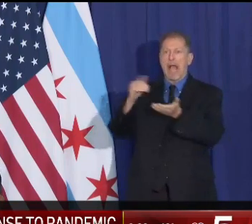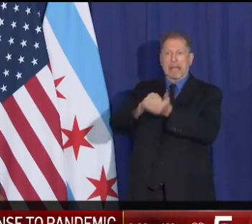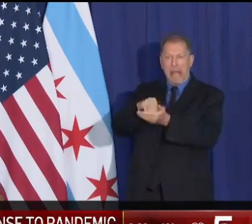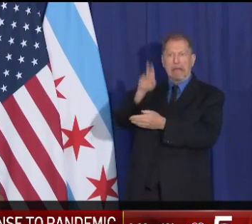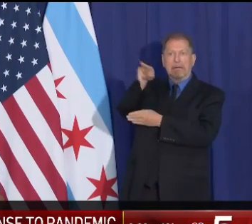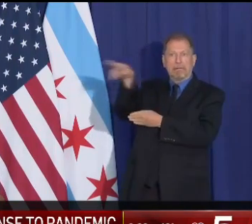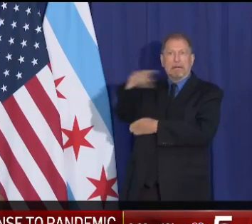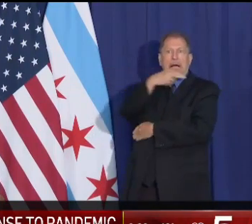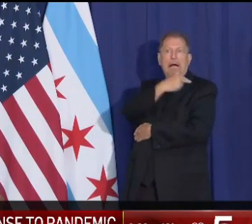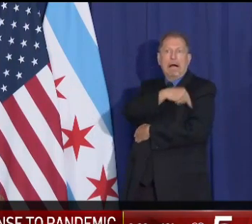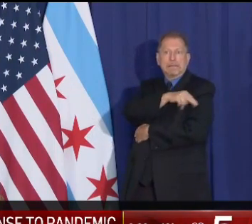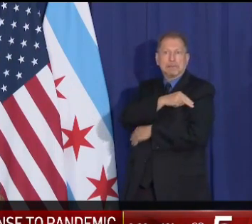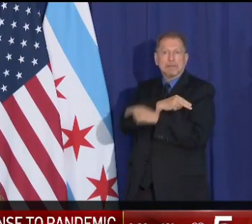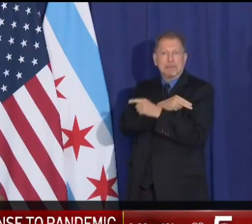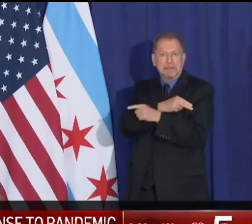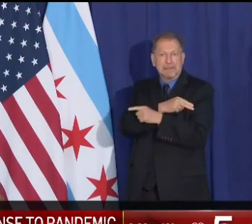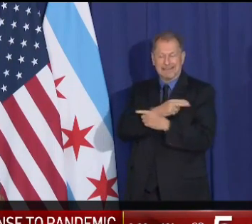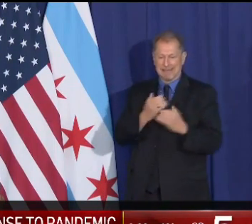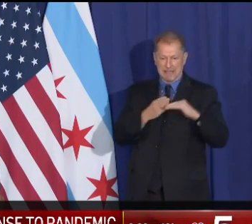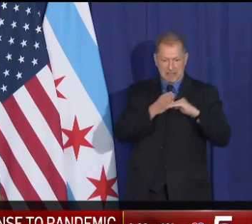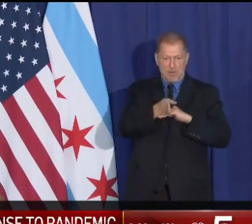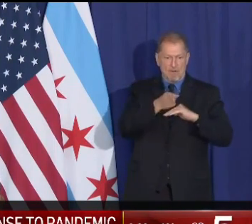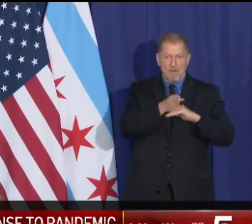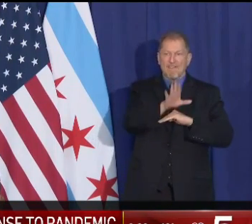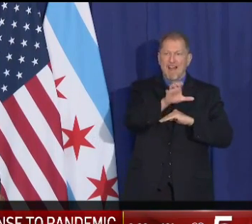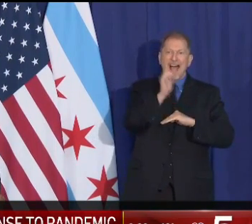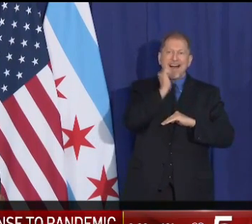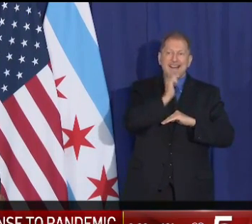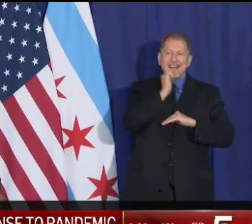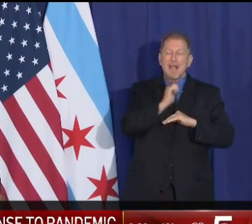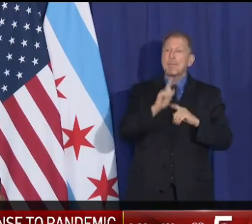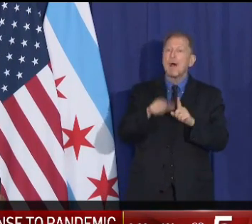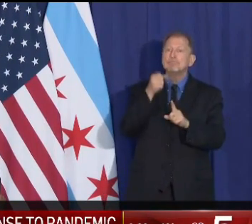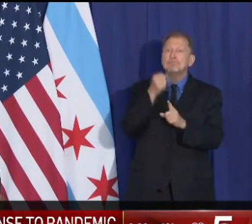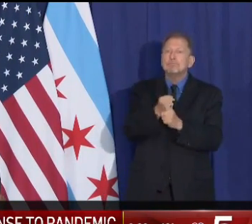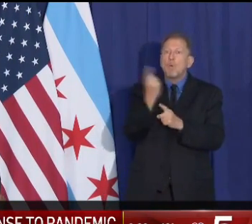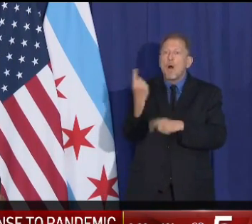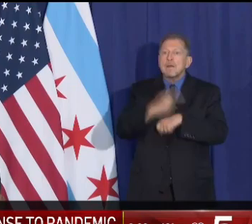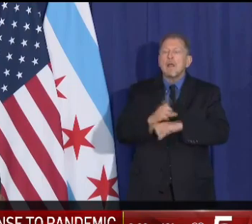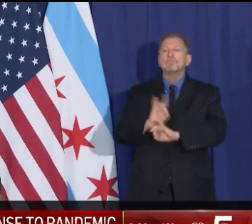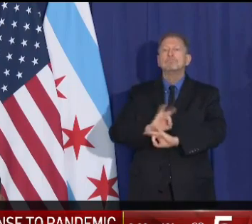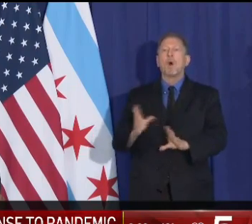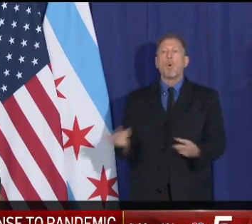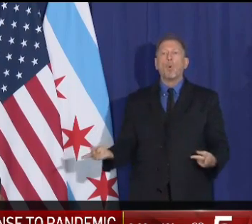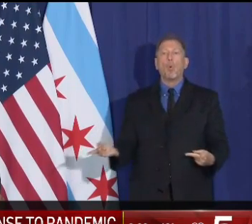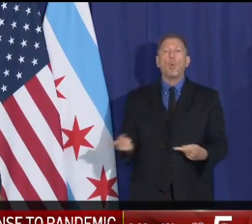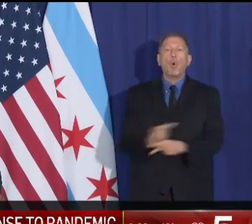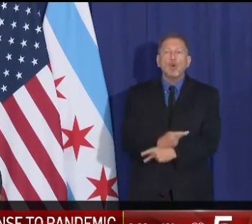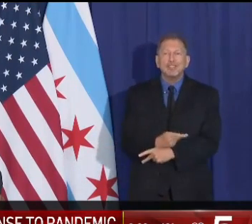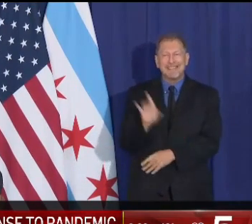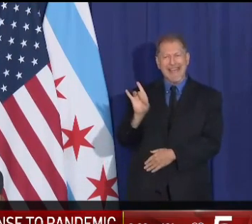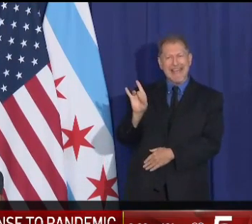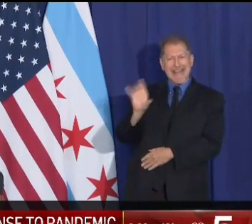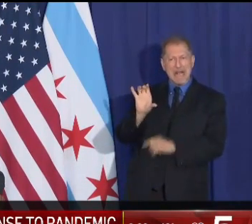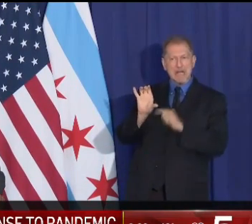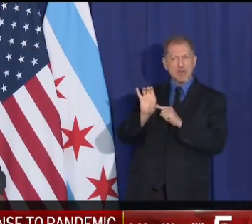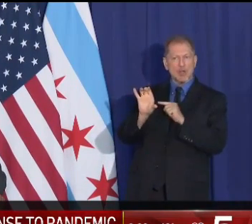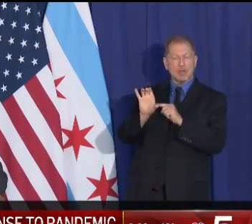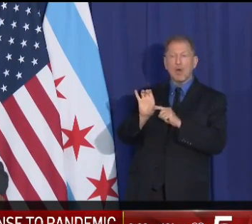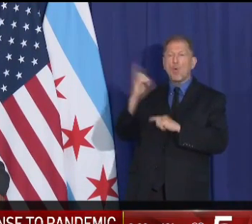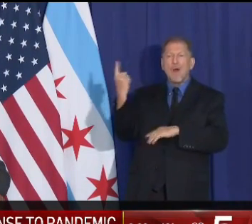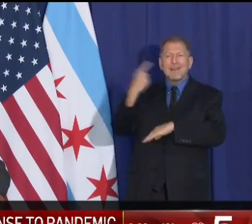positive tests is now over 500, we had almost 800 positive tests reported in a single day